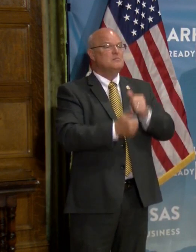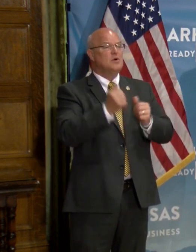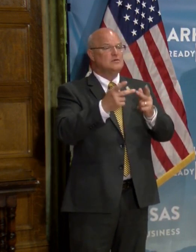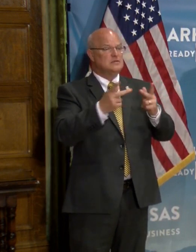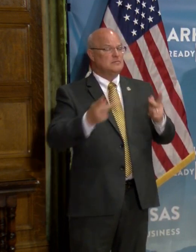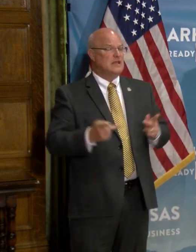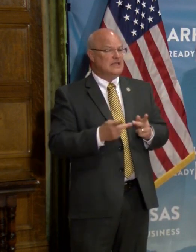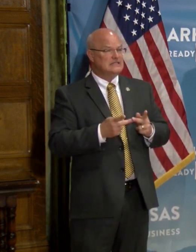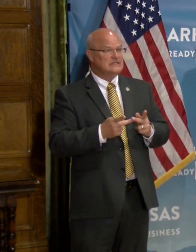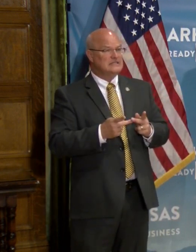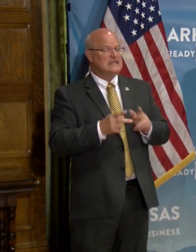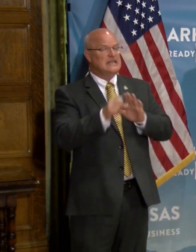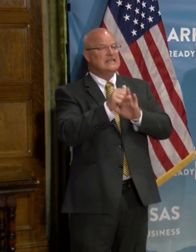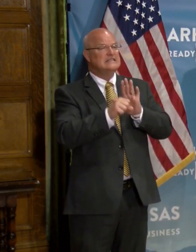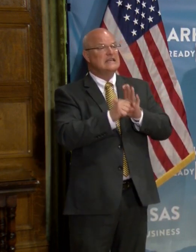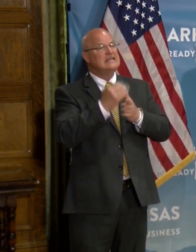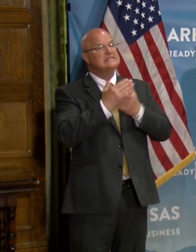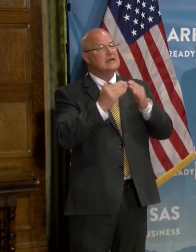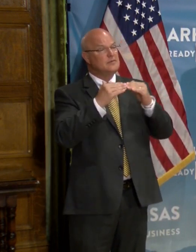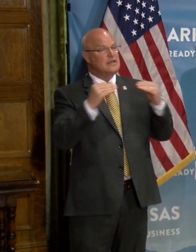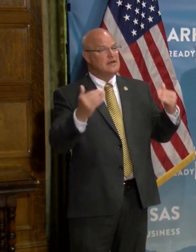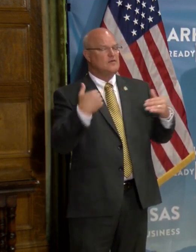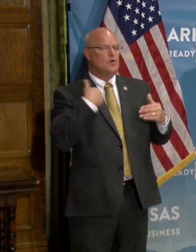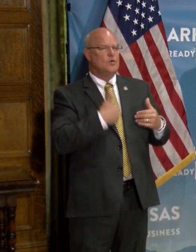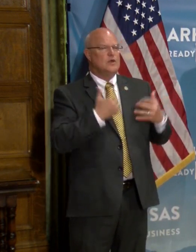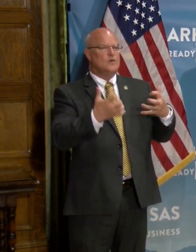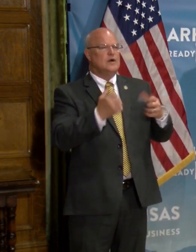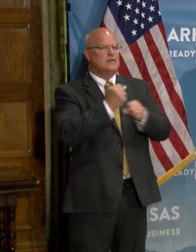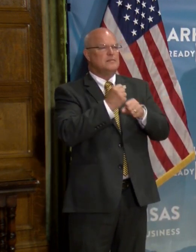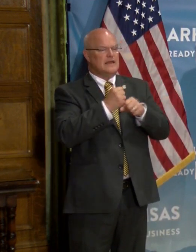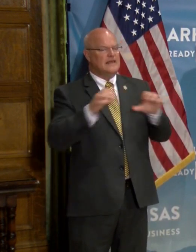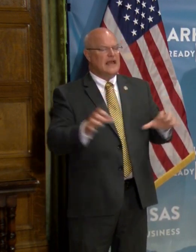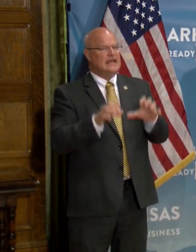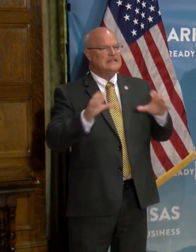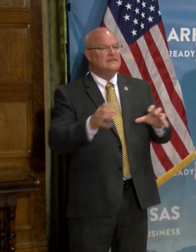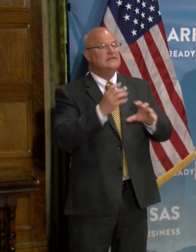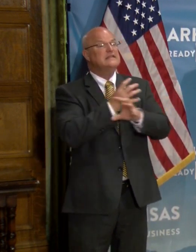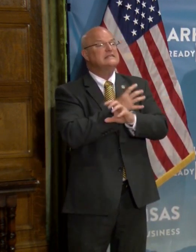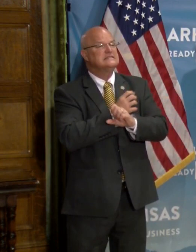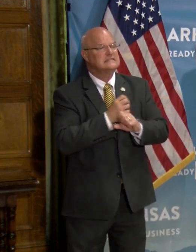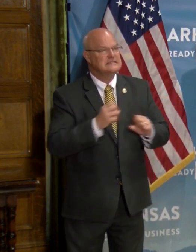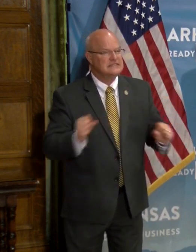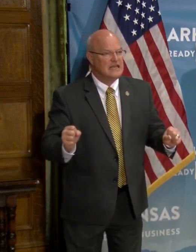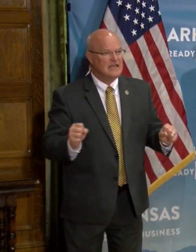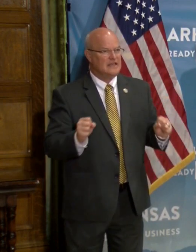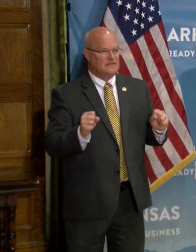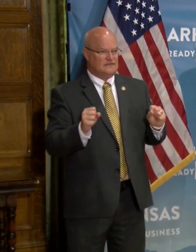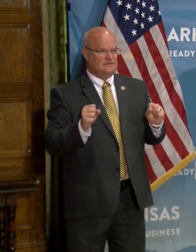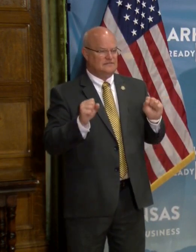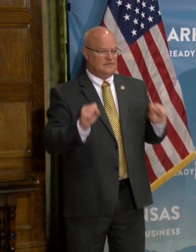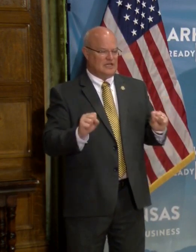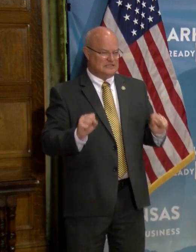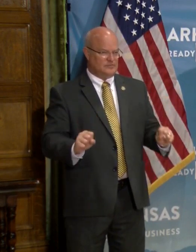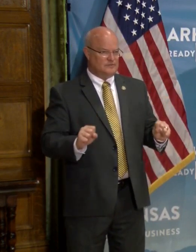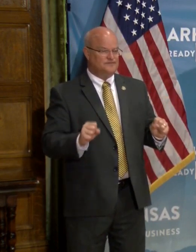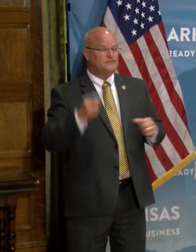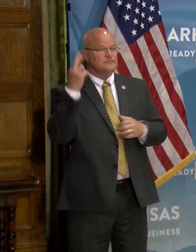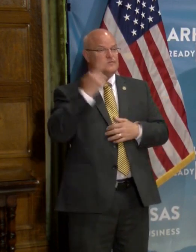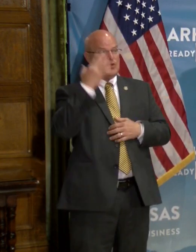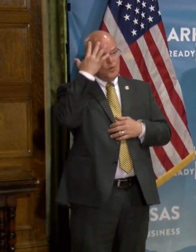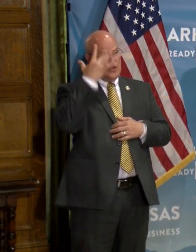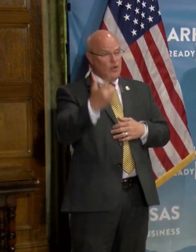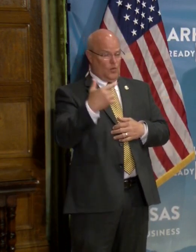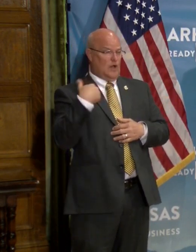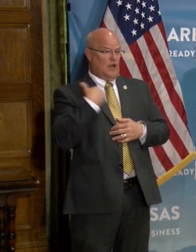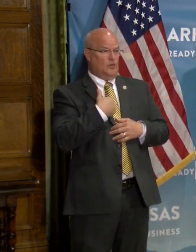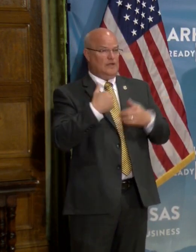our communities in the state at some level, and we want to make these activities as safe for children as possible. And that's the reason for,